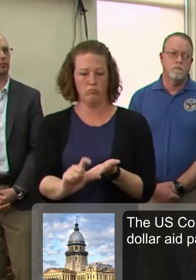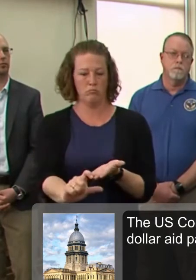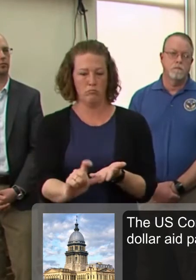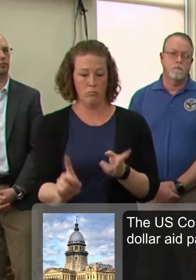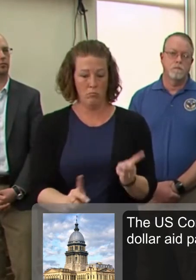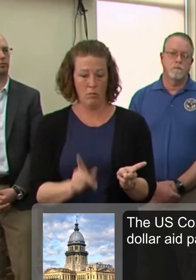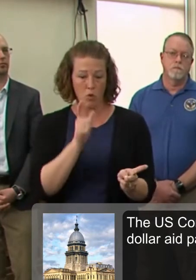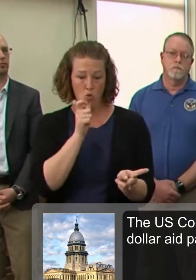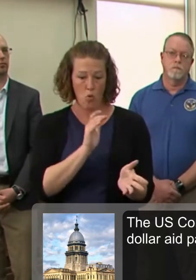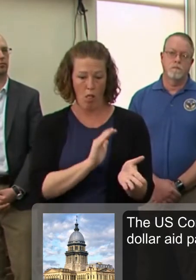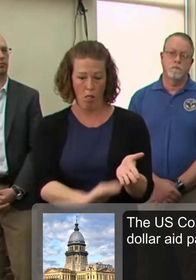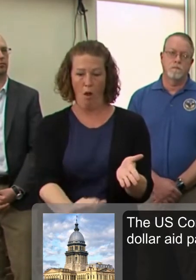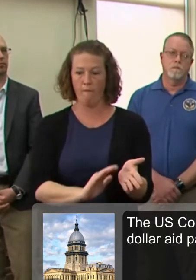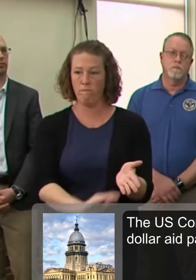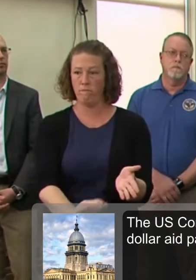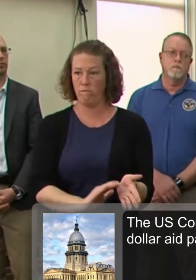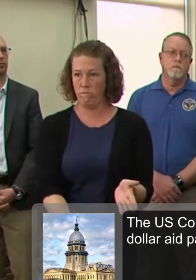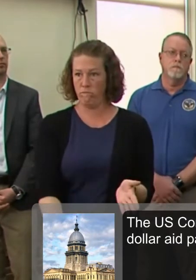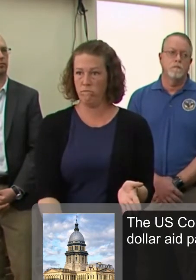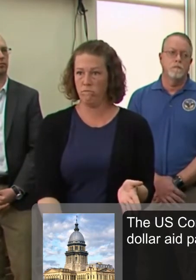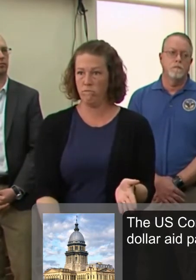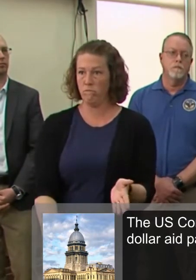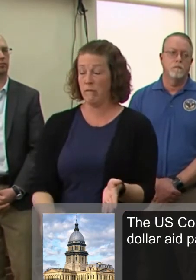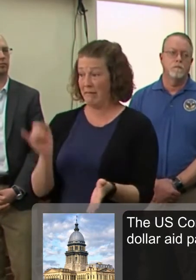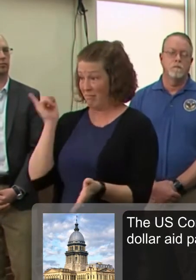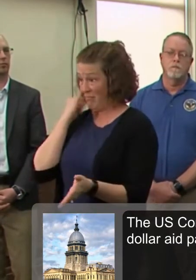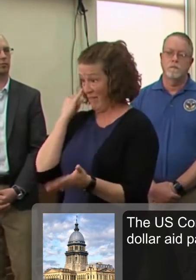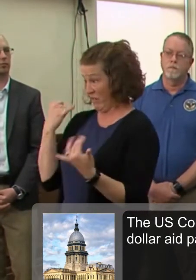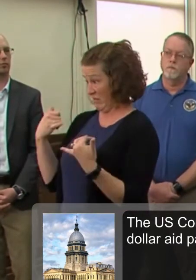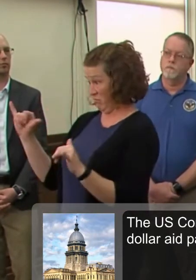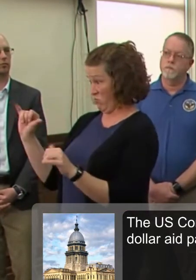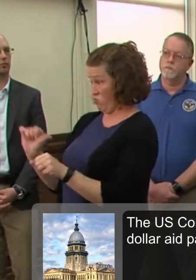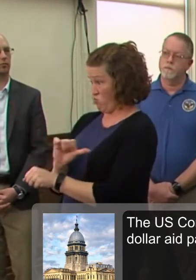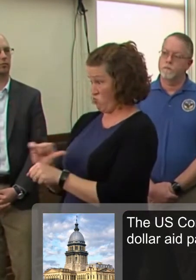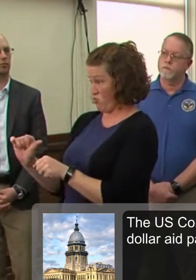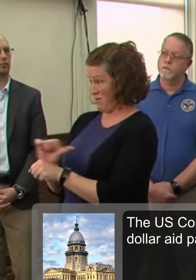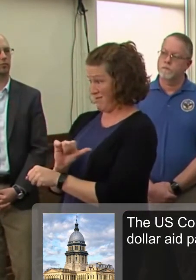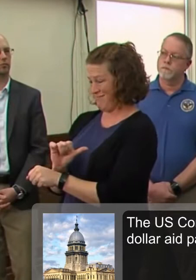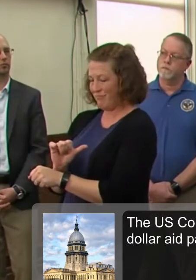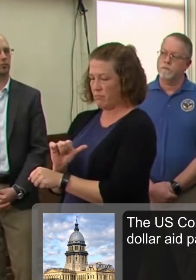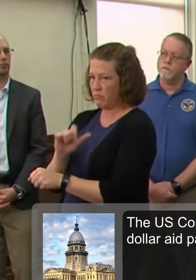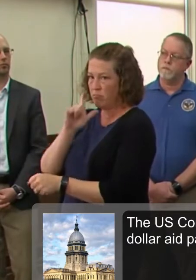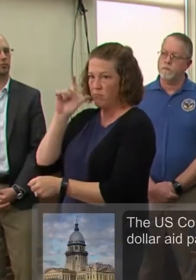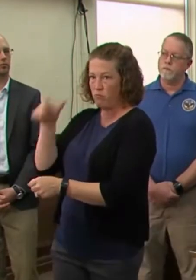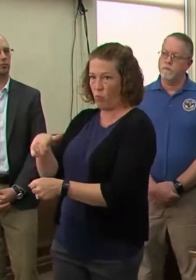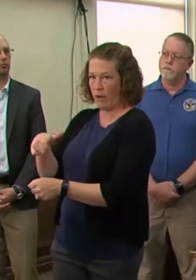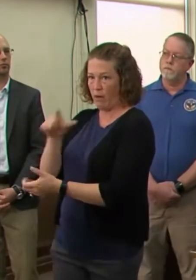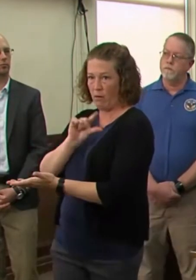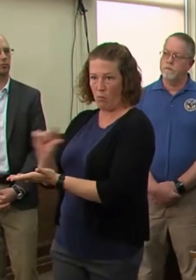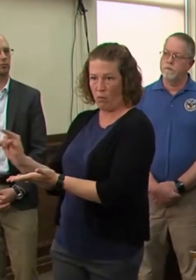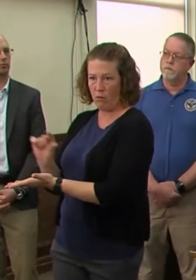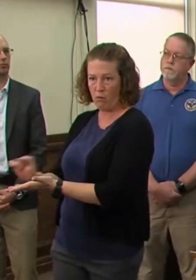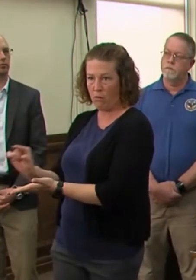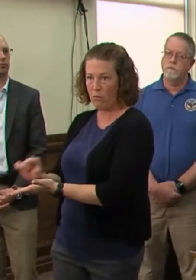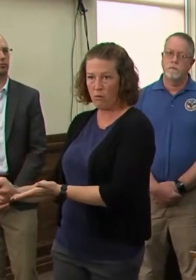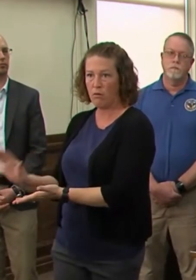and not to people who continue to have a job. And so we've asked that the, that unemployment be